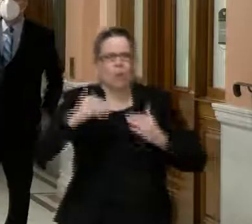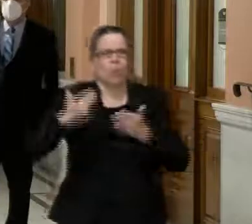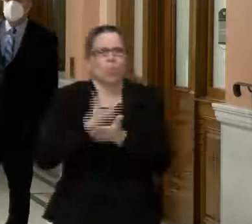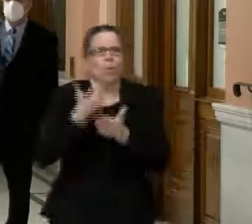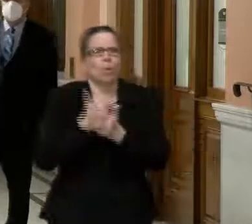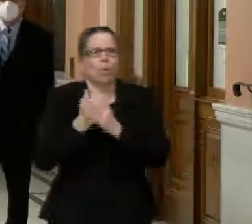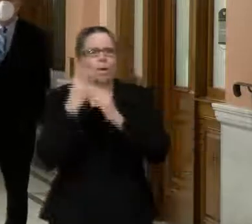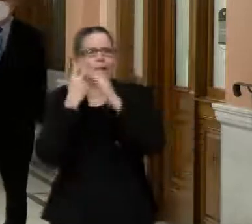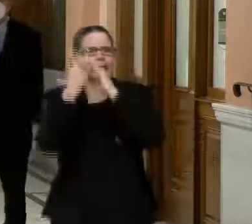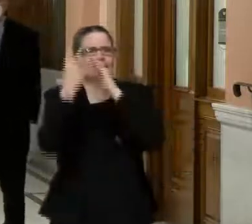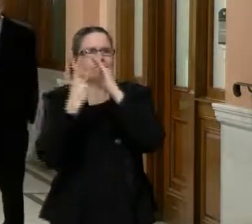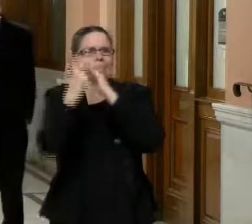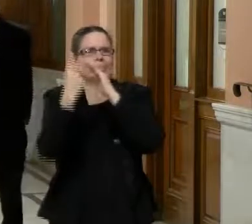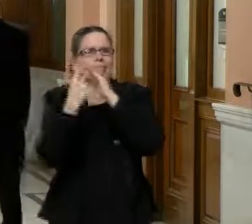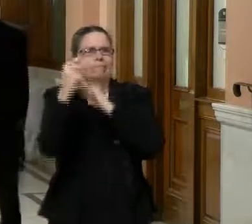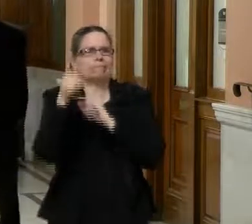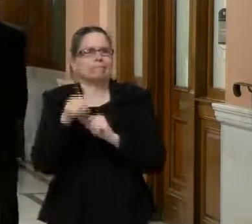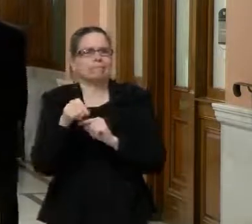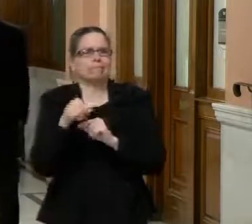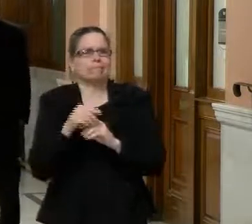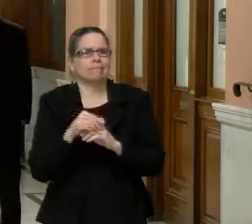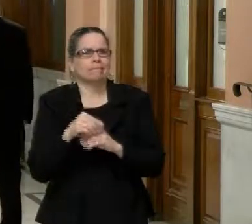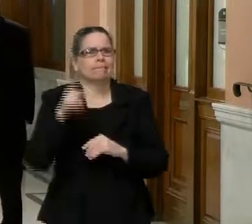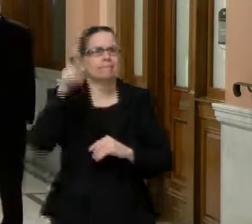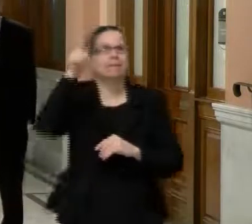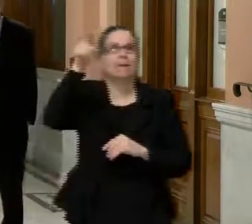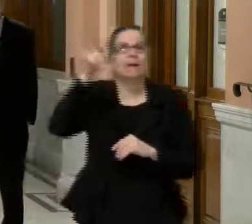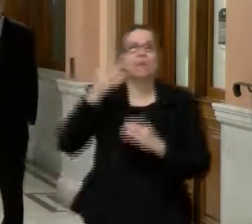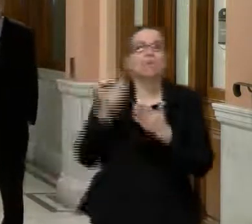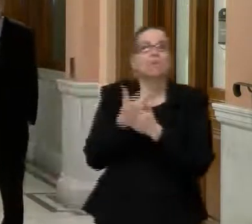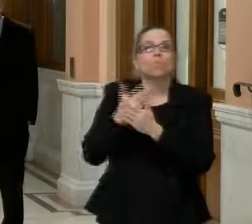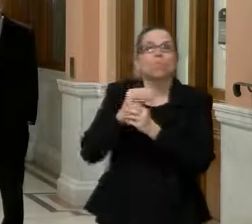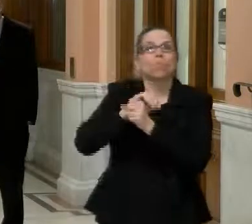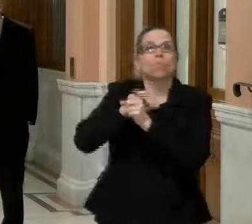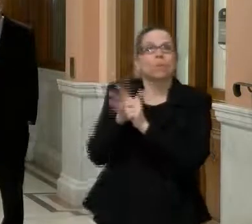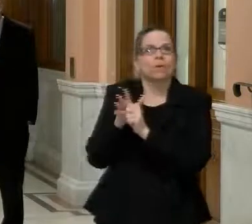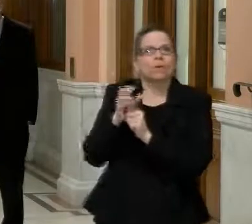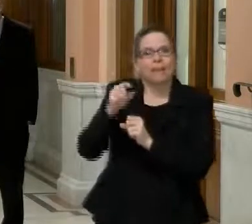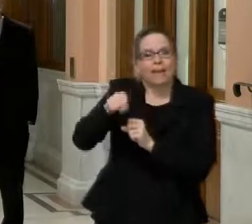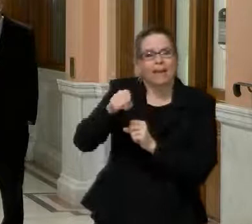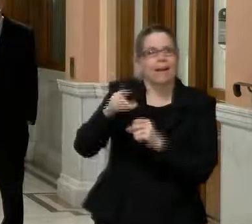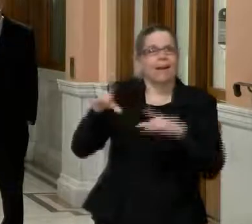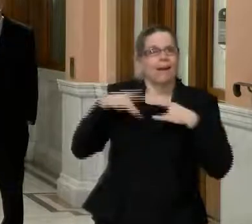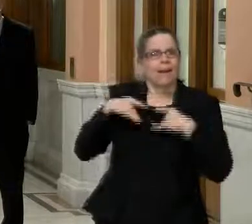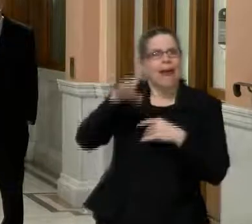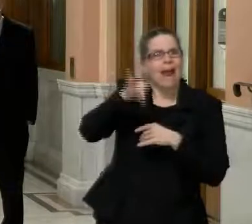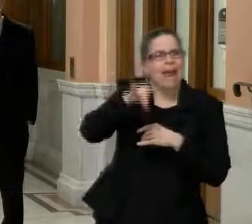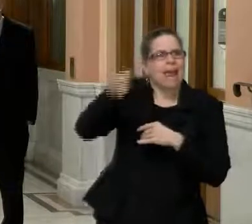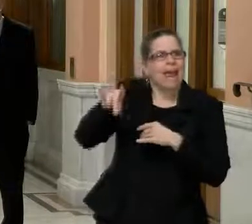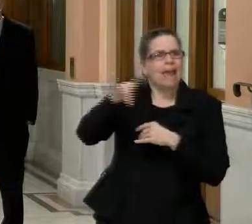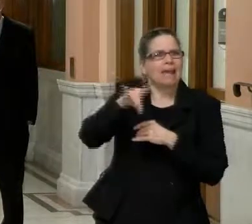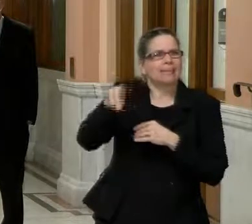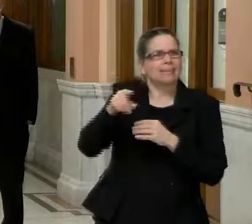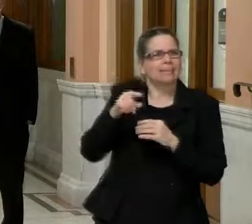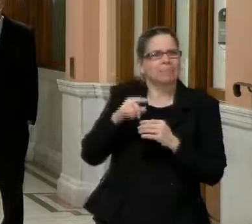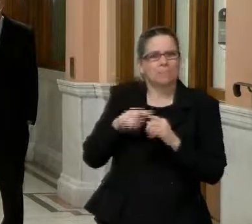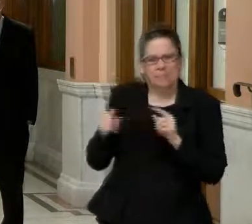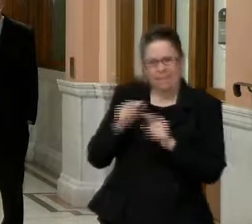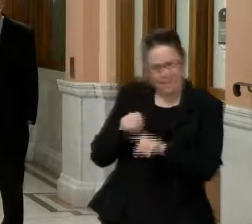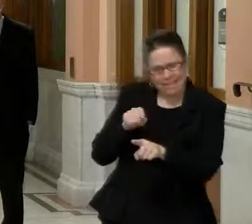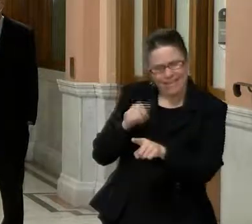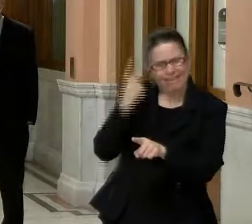a matter of the assay to do it, um, is very expensive and not done everywhere where testing is done.